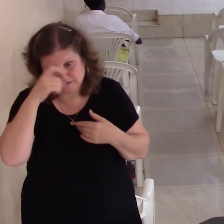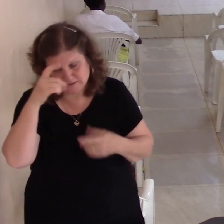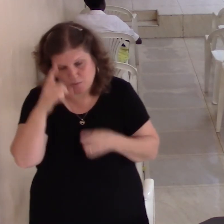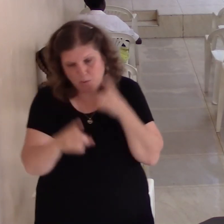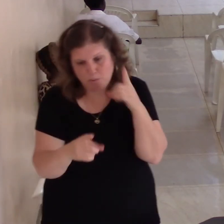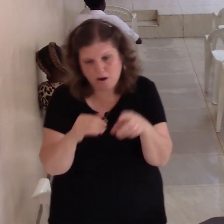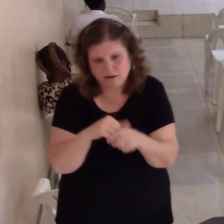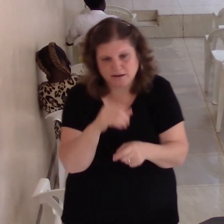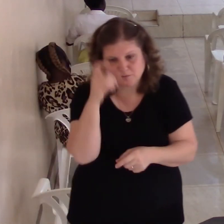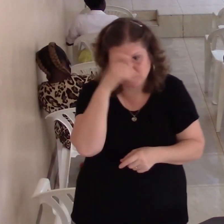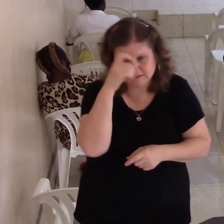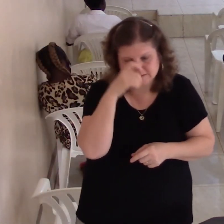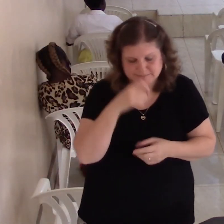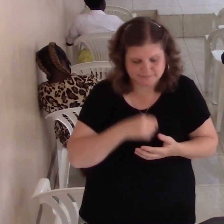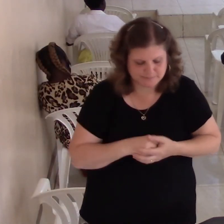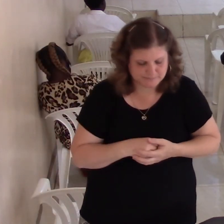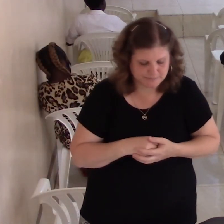we need to do we need to trust God